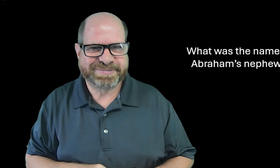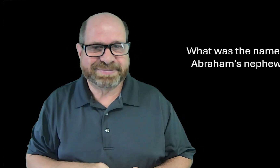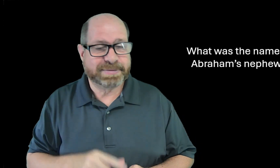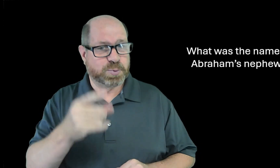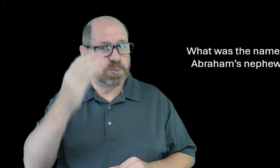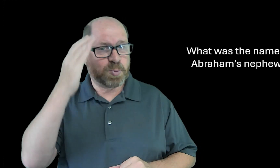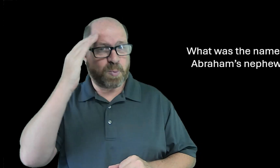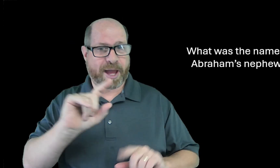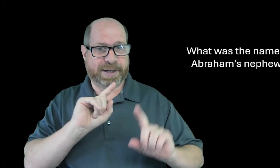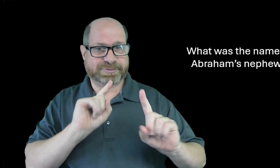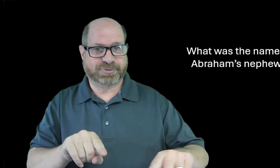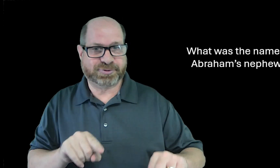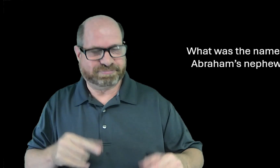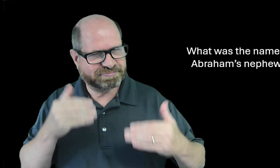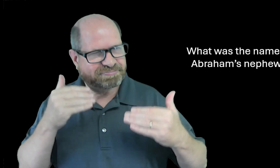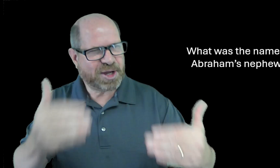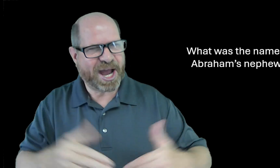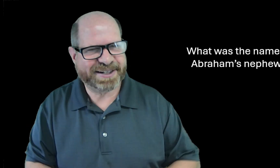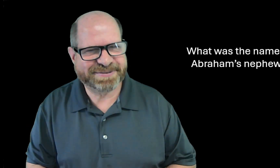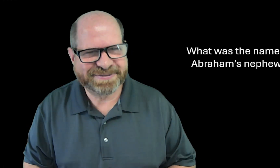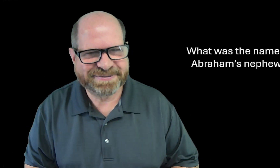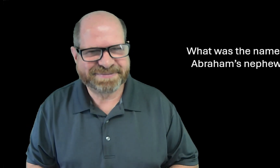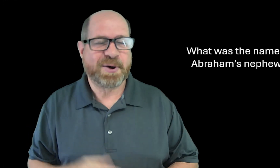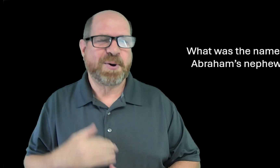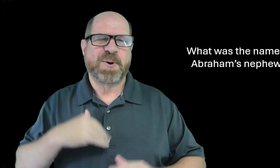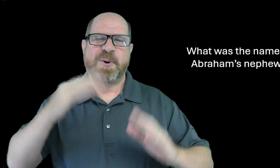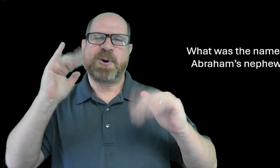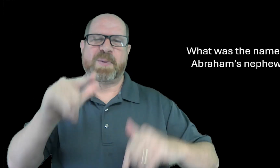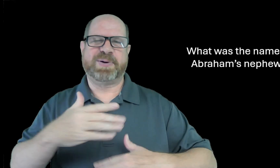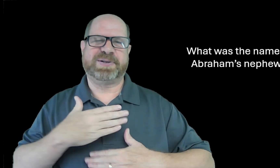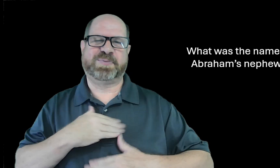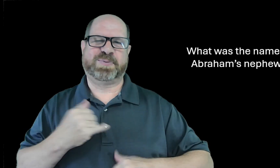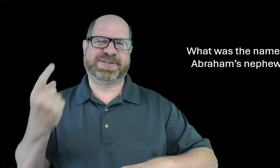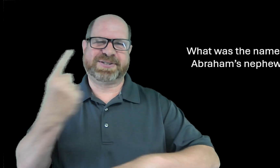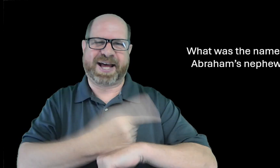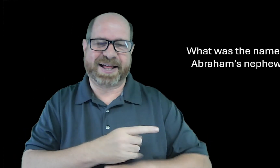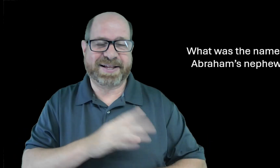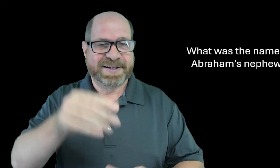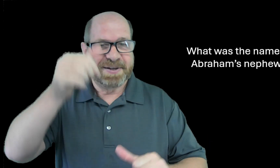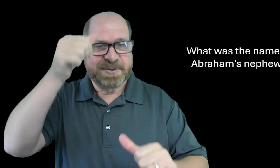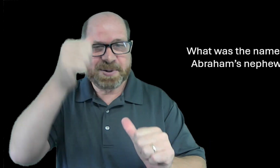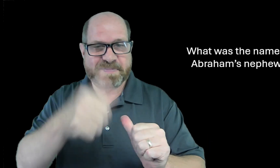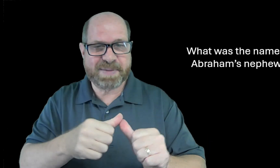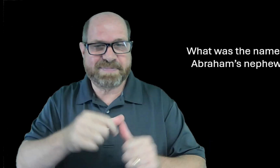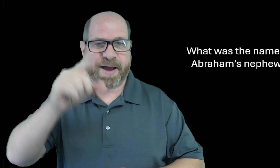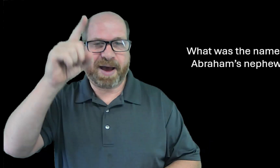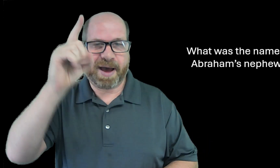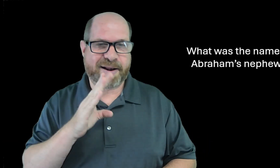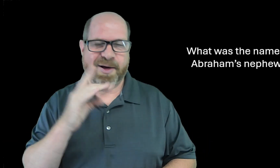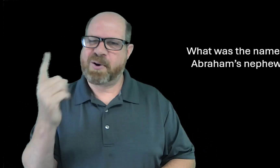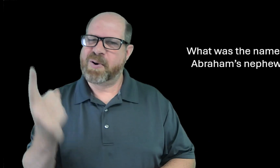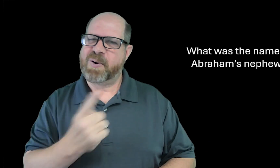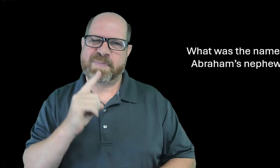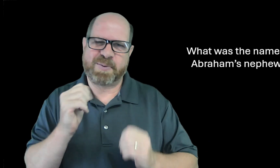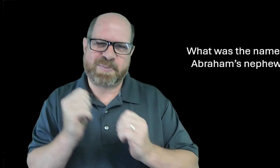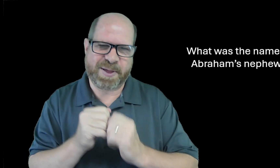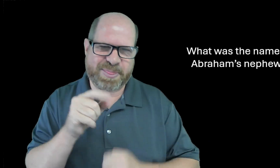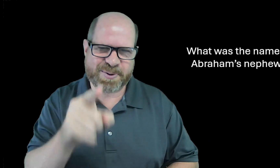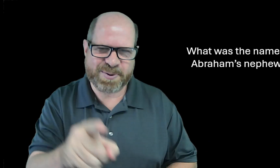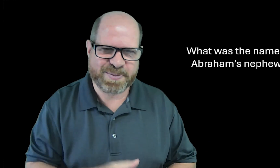Type it in if you know the answer. Go ahead. And I hope you enjoy your day. Remember, God will always be with you.